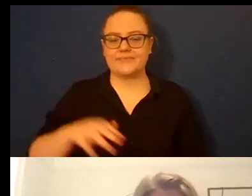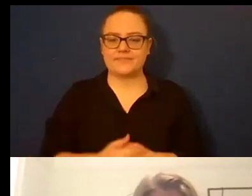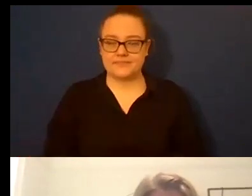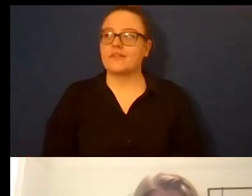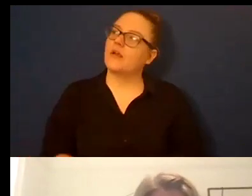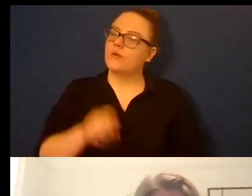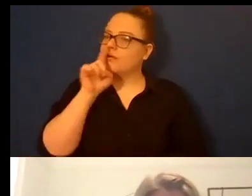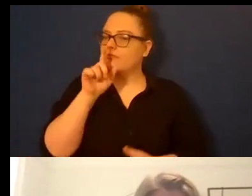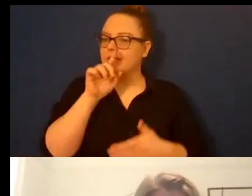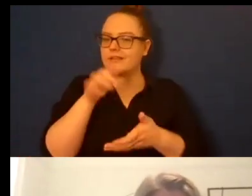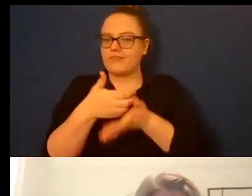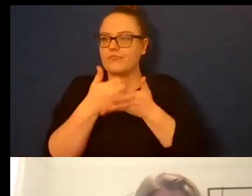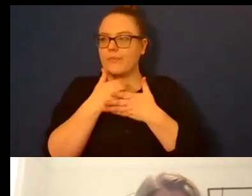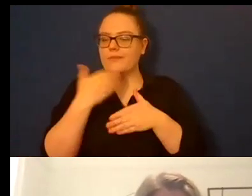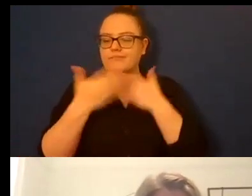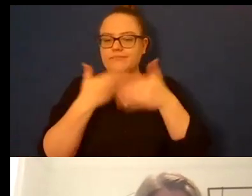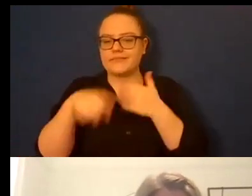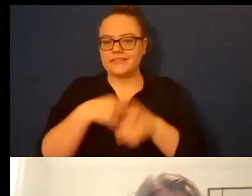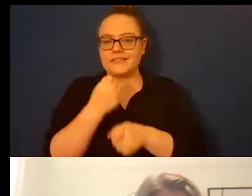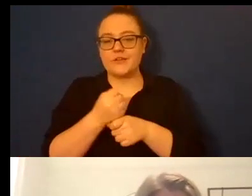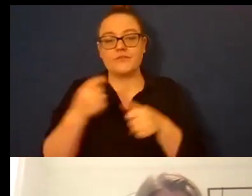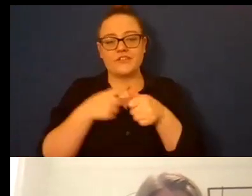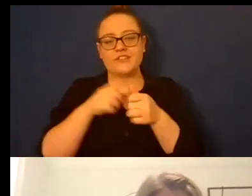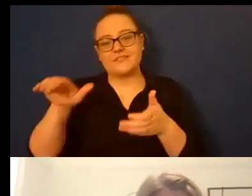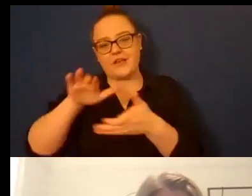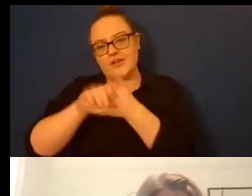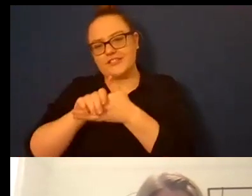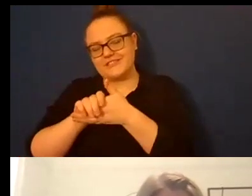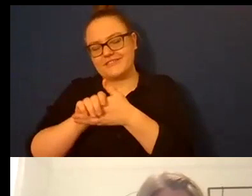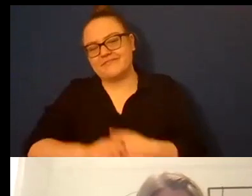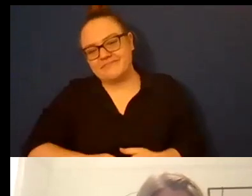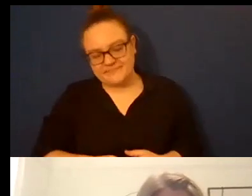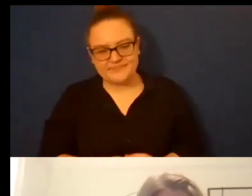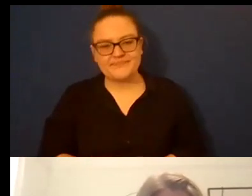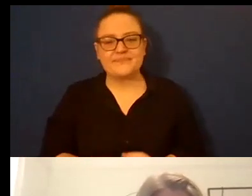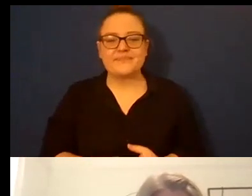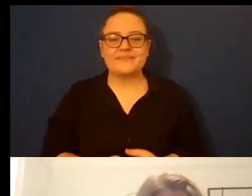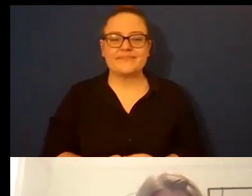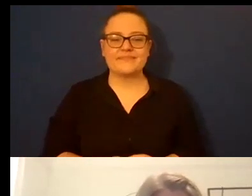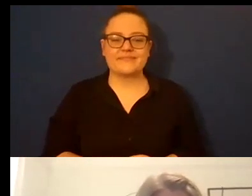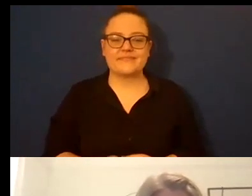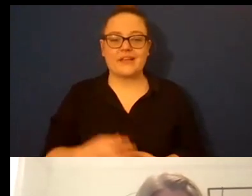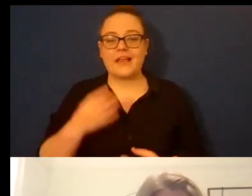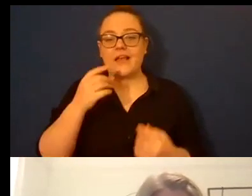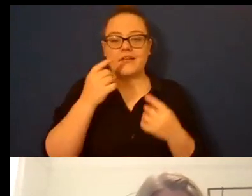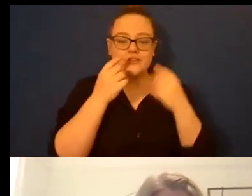will say first thing is marriage um thinking out loud